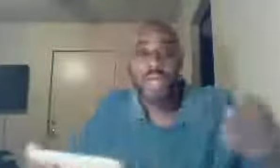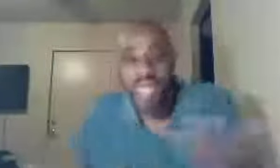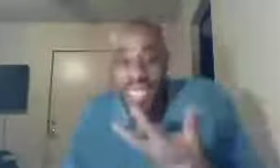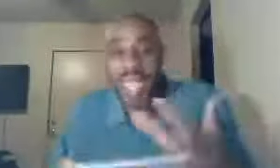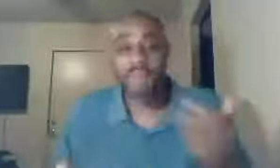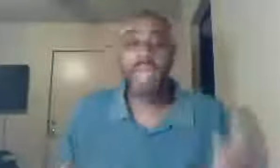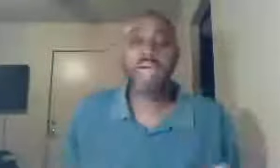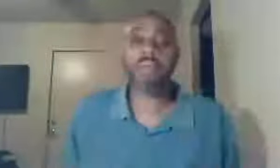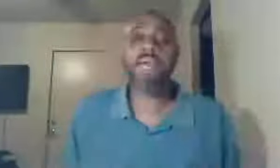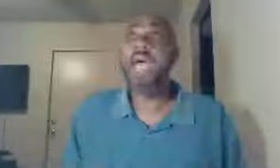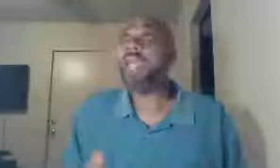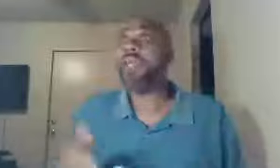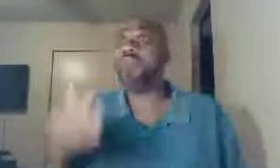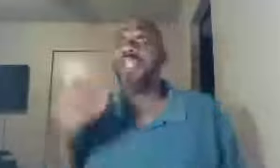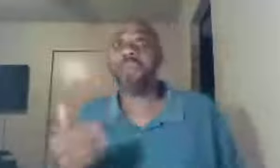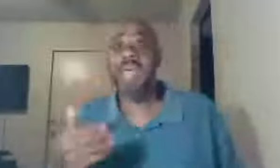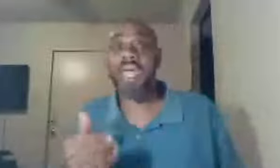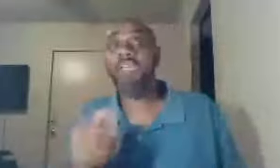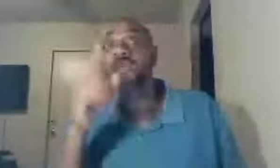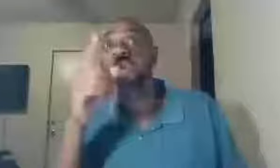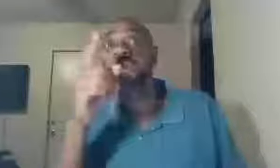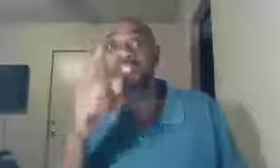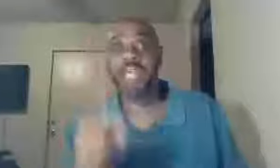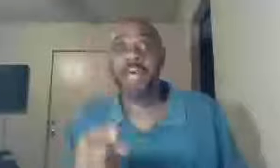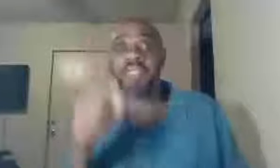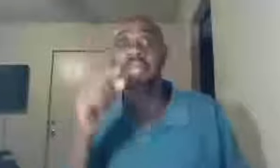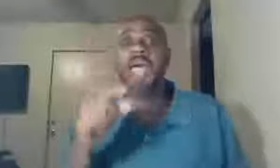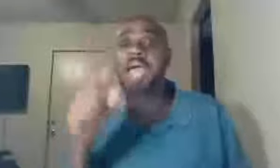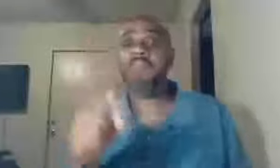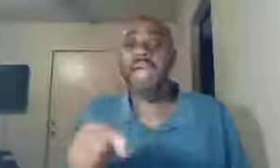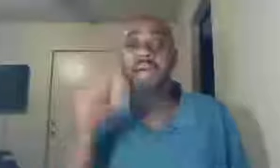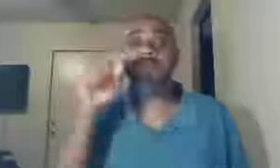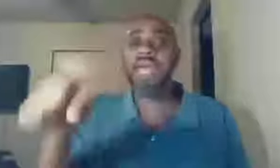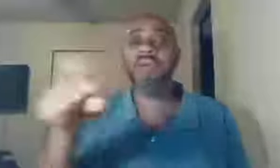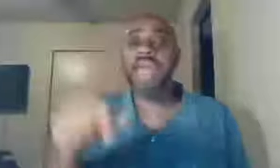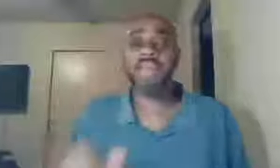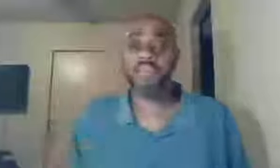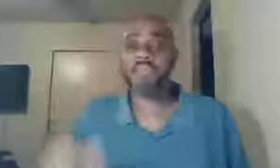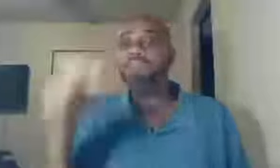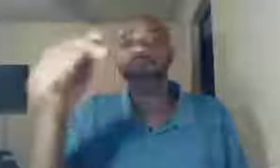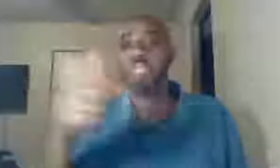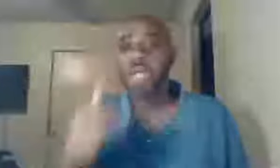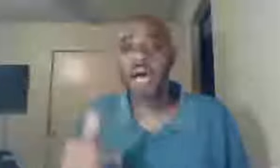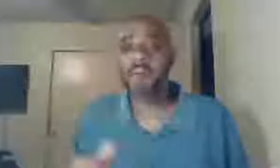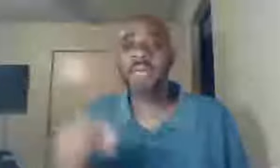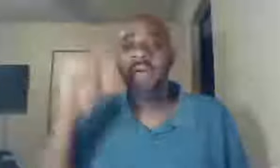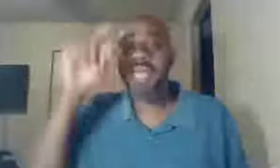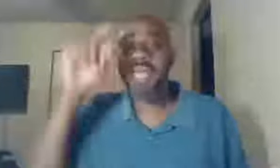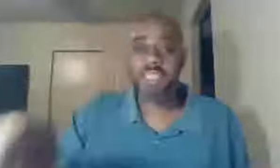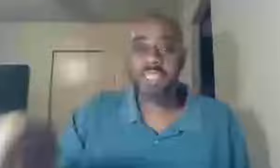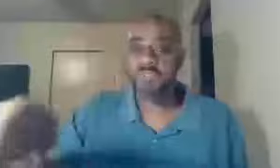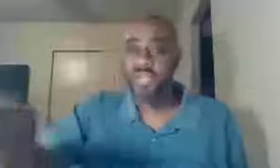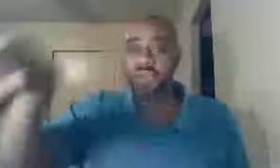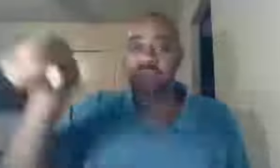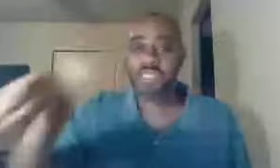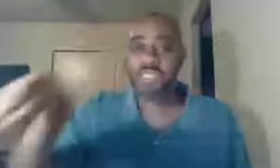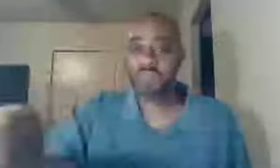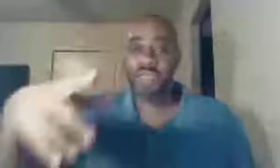in Abraham, and the rich man, looks over and says, Abraham, tell Lazarus, to come, and dip his finger, in this big